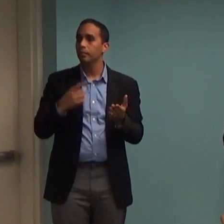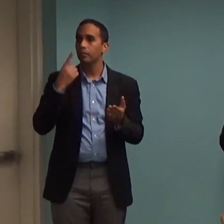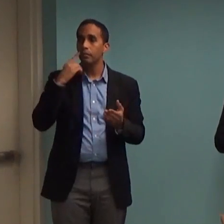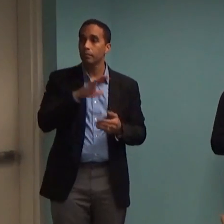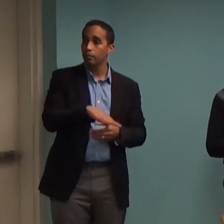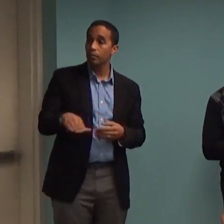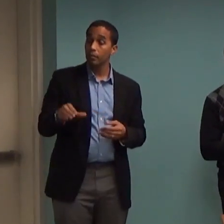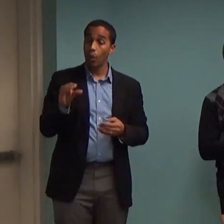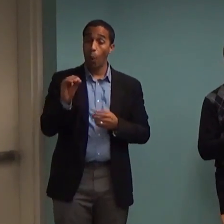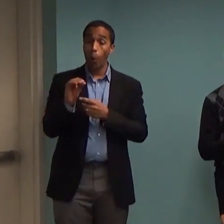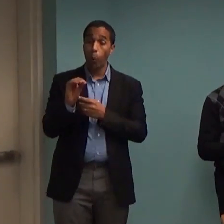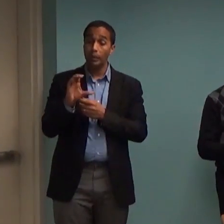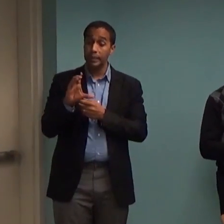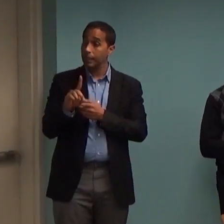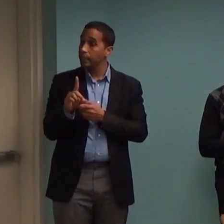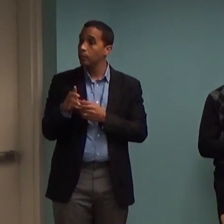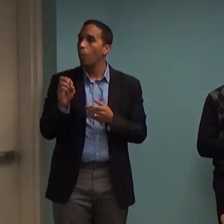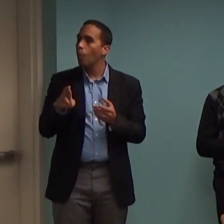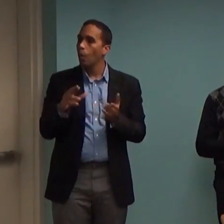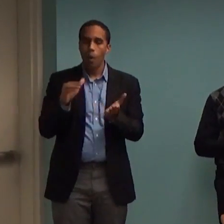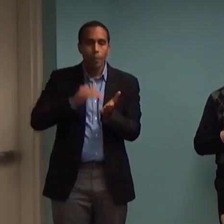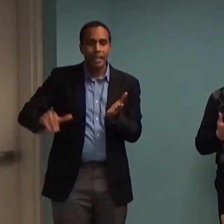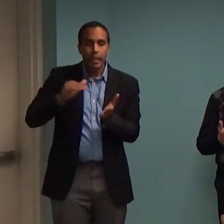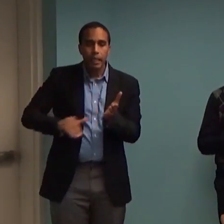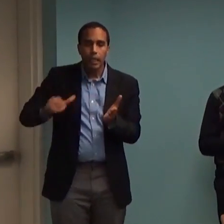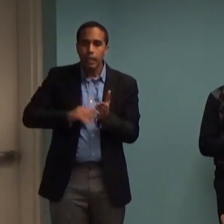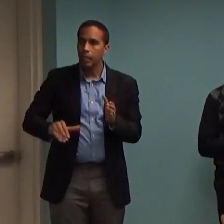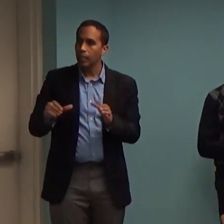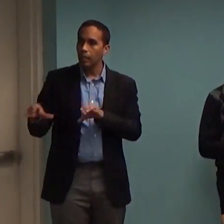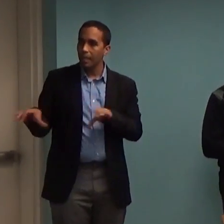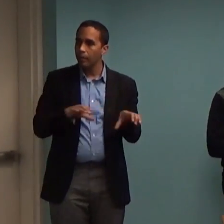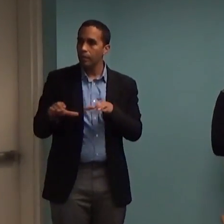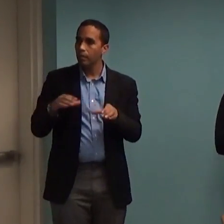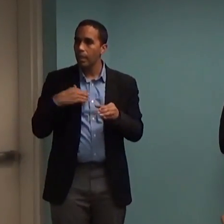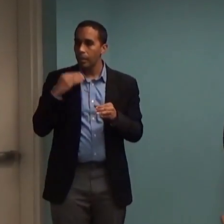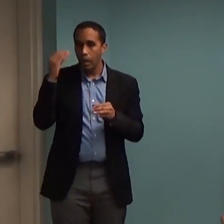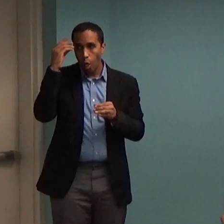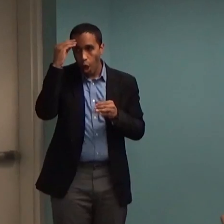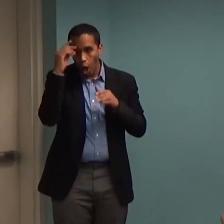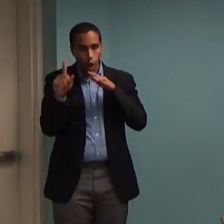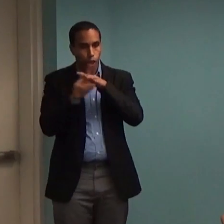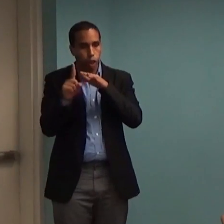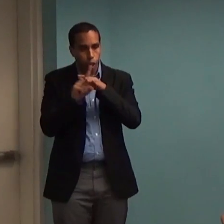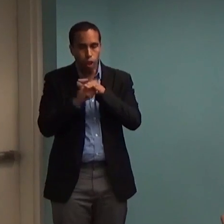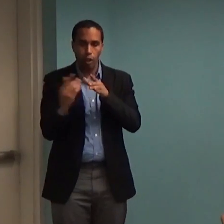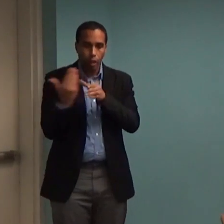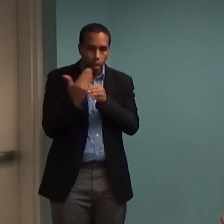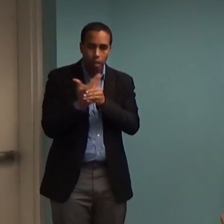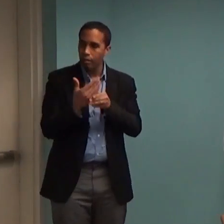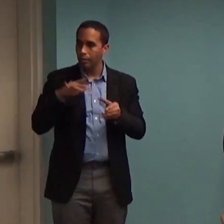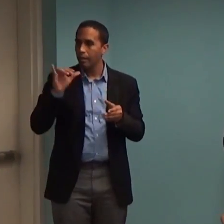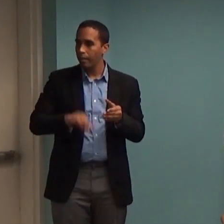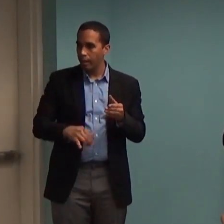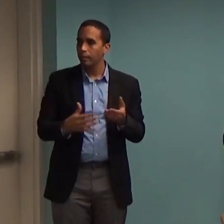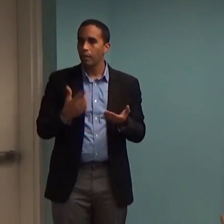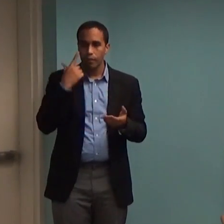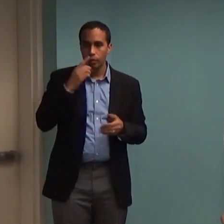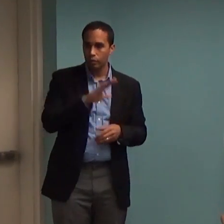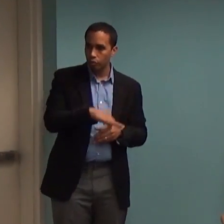-pulsive problems, repetitive behaviors, intrusive thoughts that kids might report and complain about. Depression, frequently